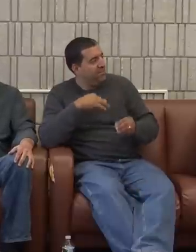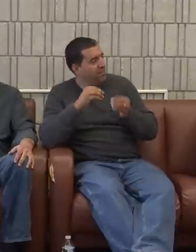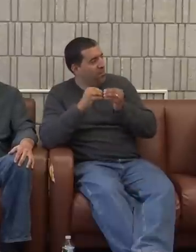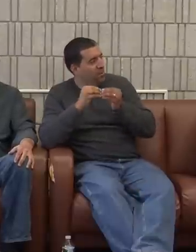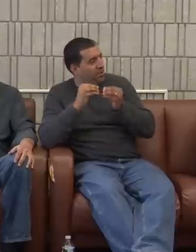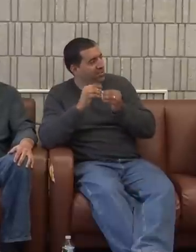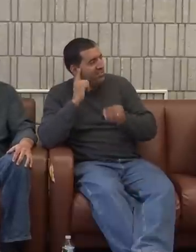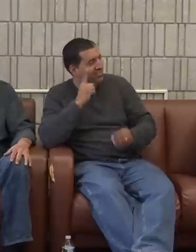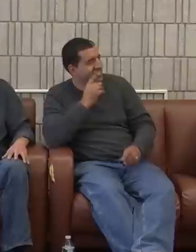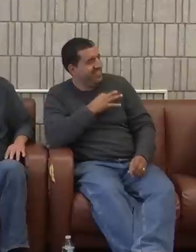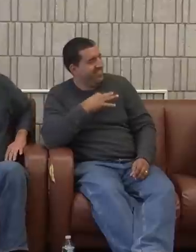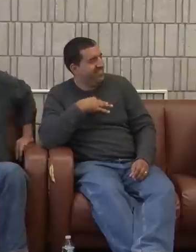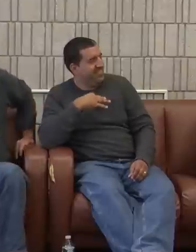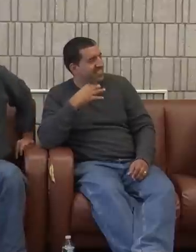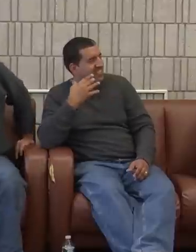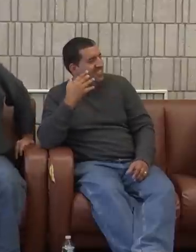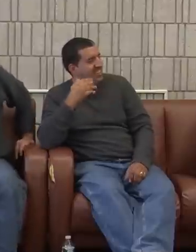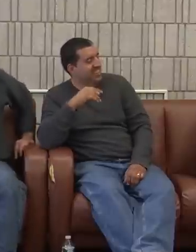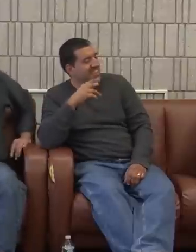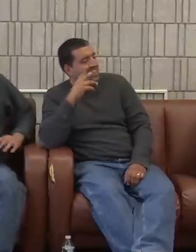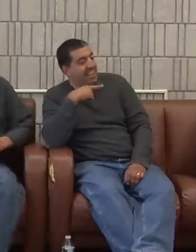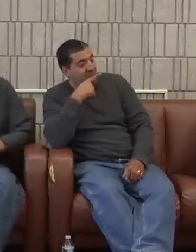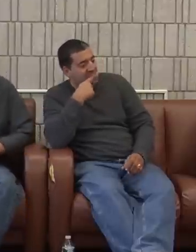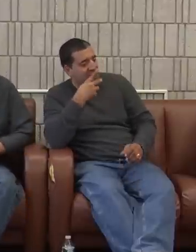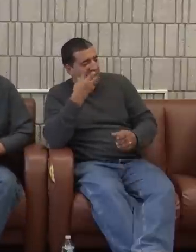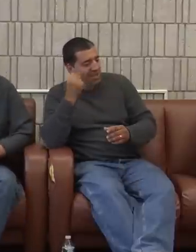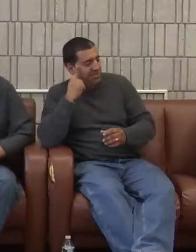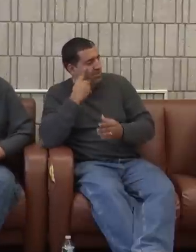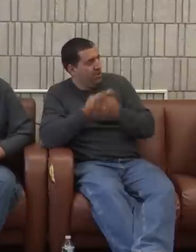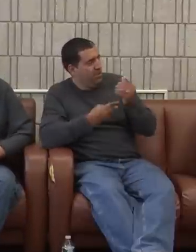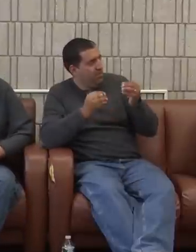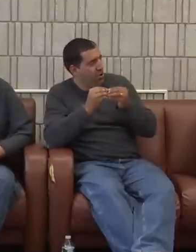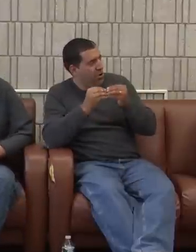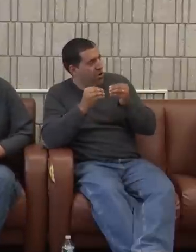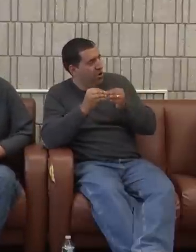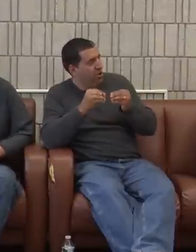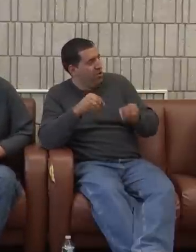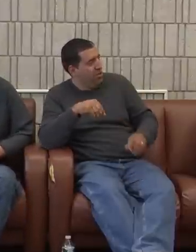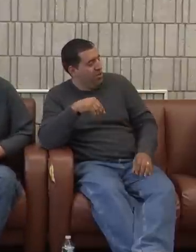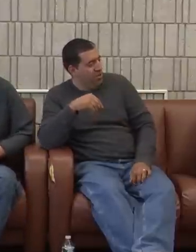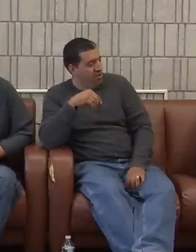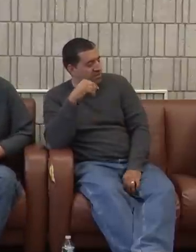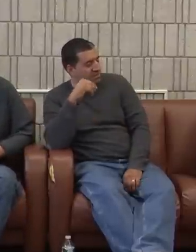And more deaf staff would be great! You know, more deaf staff.